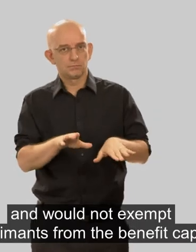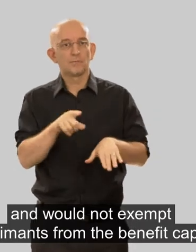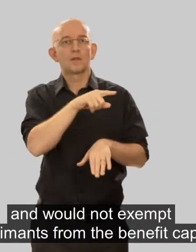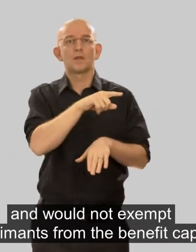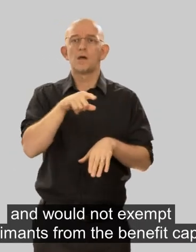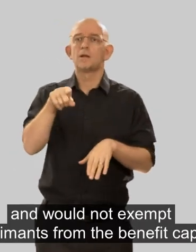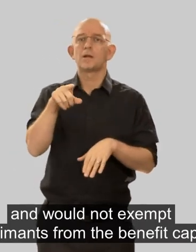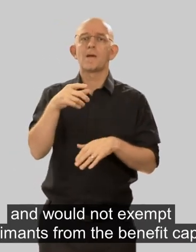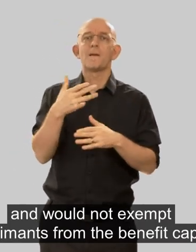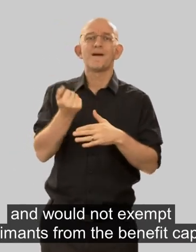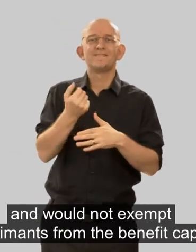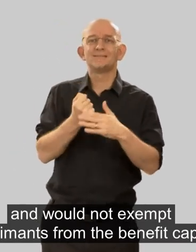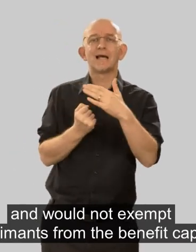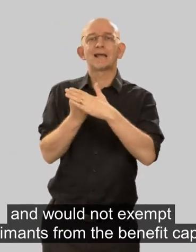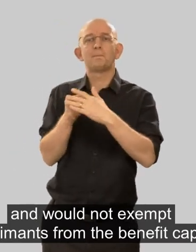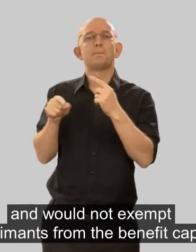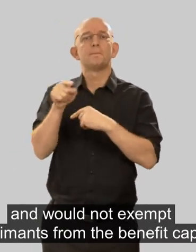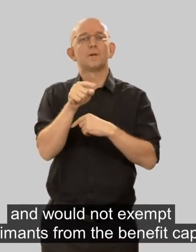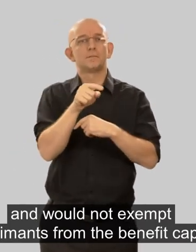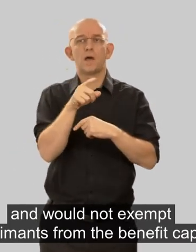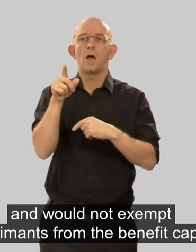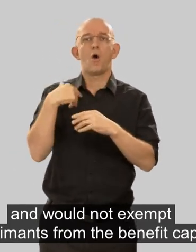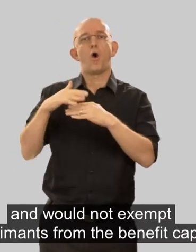and would not exempt claimants from the benefit cap